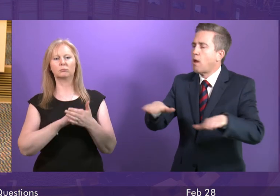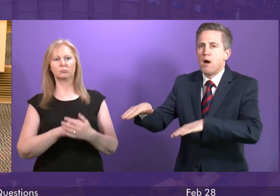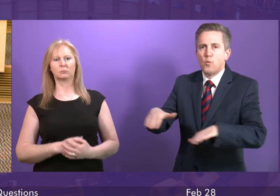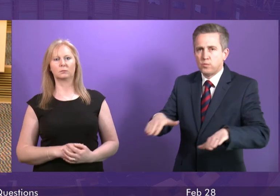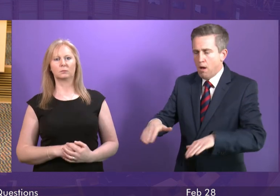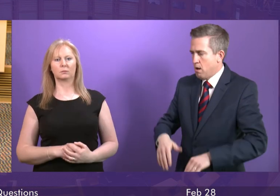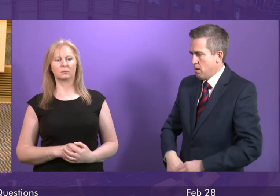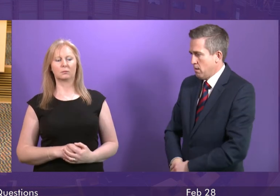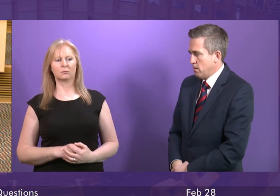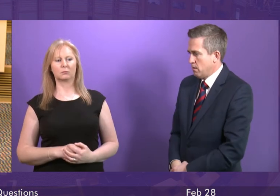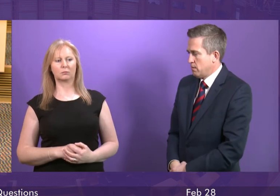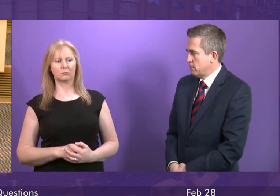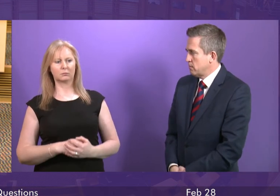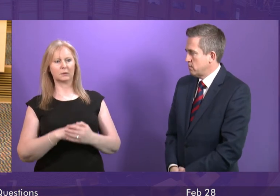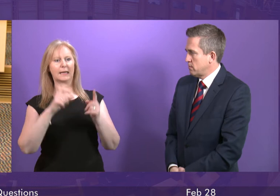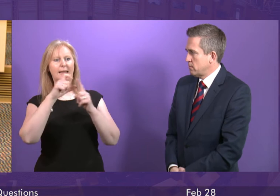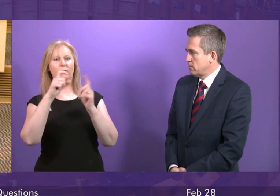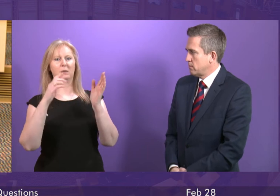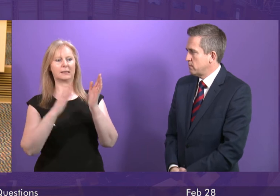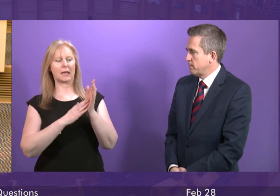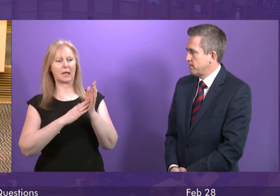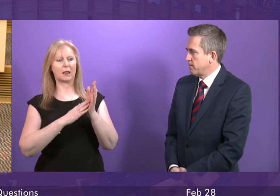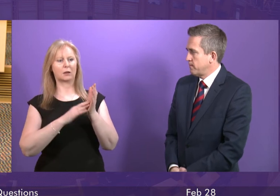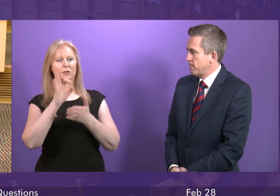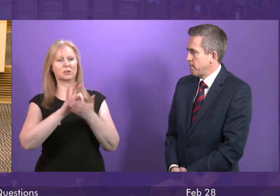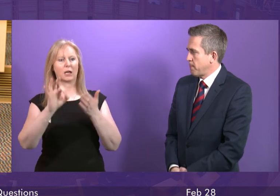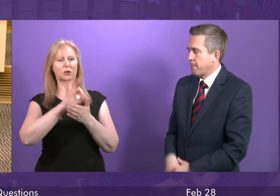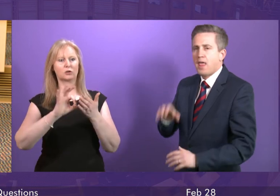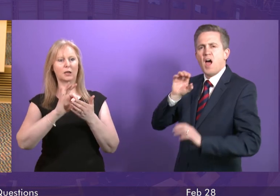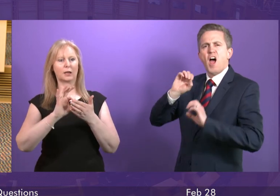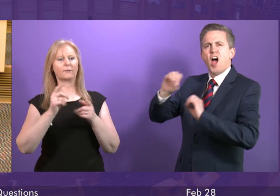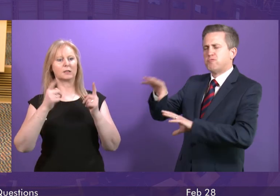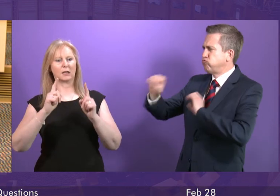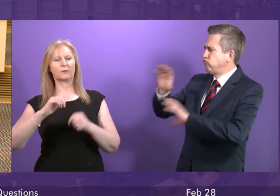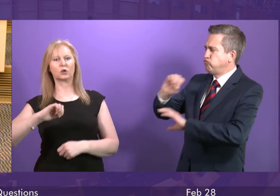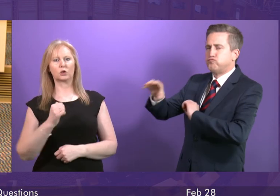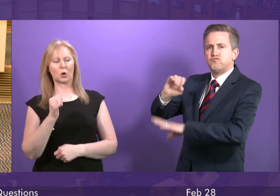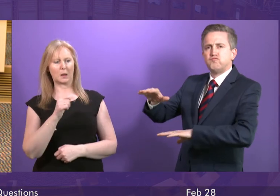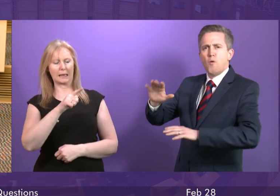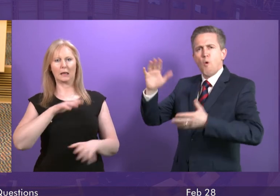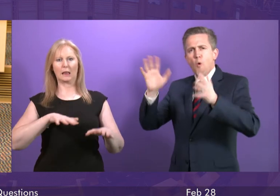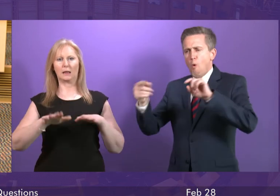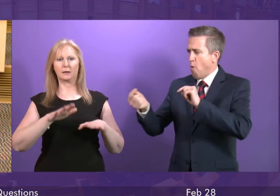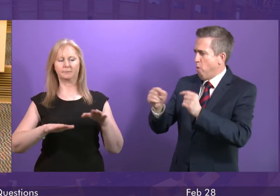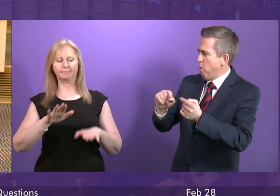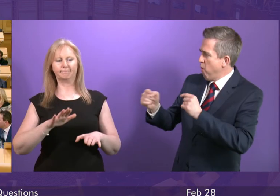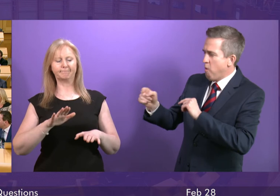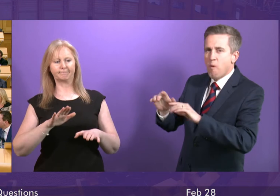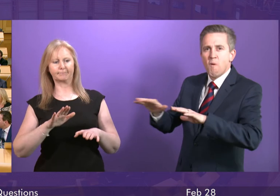...watching David Mandel, the so-called Secretary of State for Scotland, squirming in an interview last night, trying to explain why